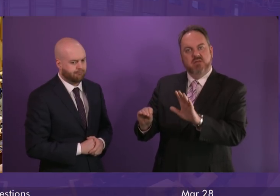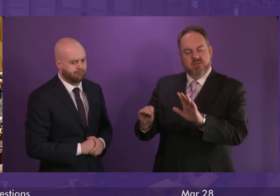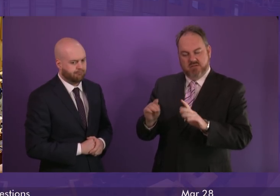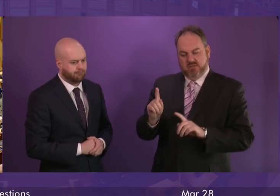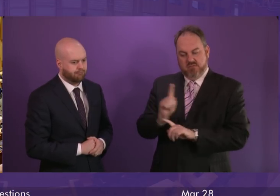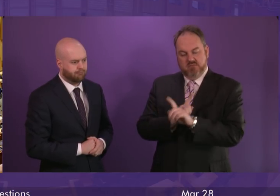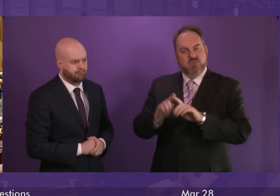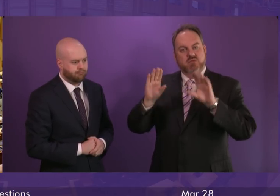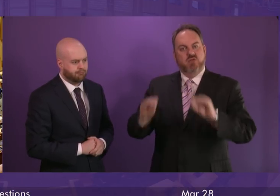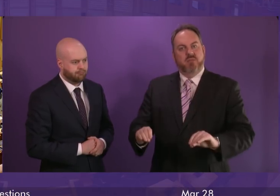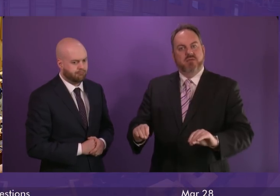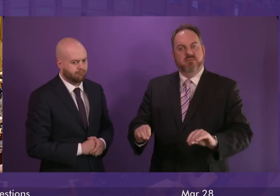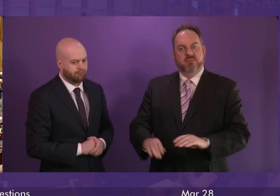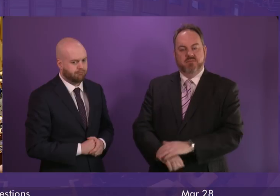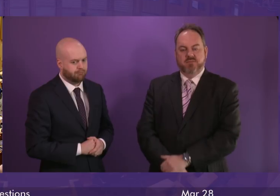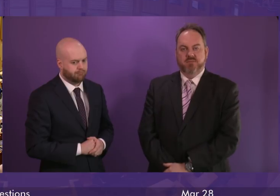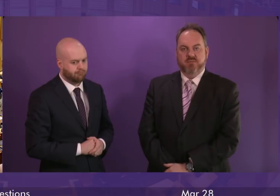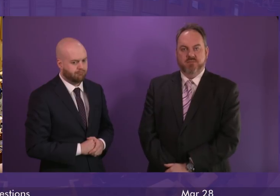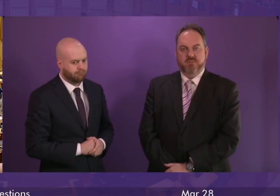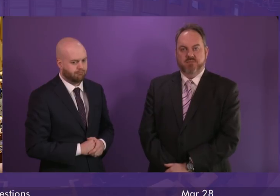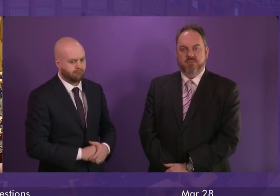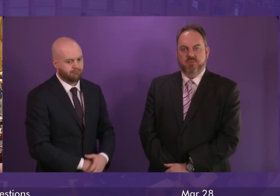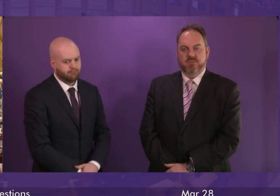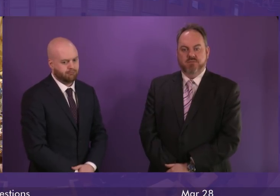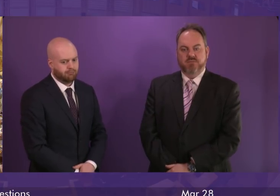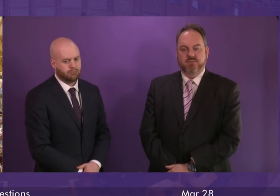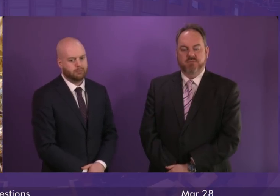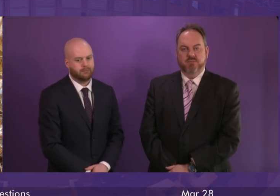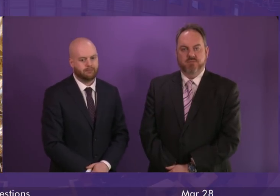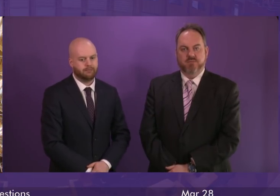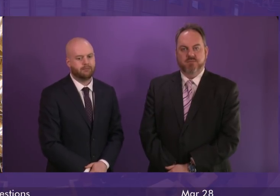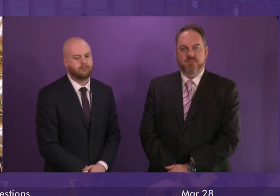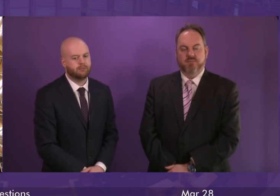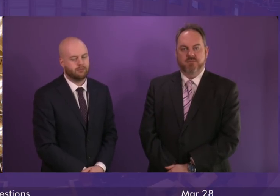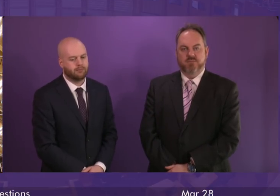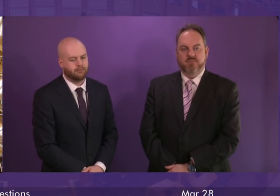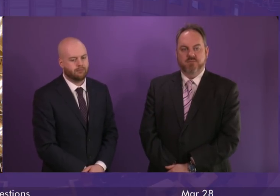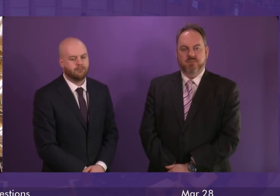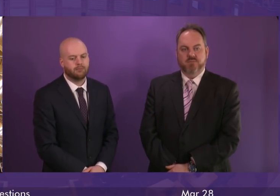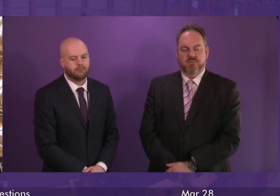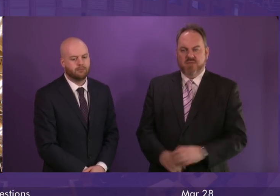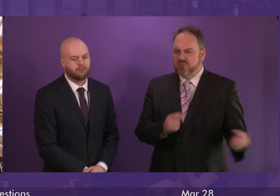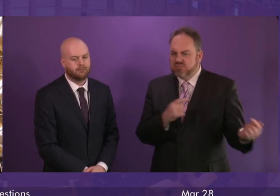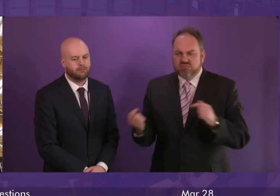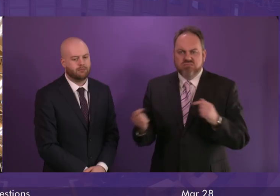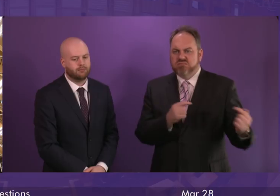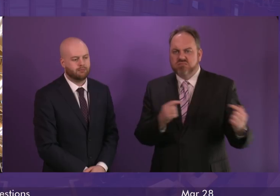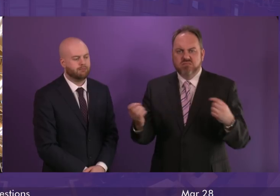are suspended. Will the First Minister... Mr Carlow, Mr Carlow, Mr Carlow...